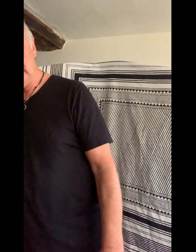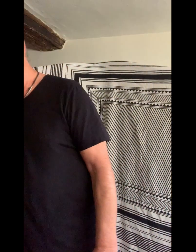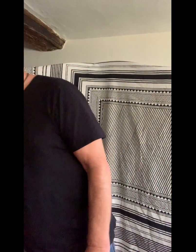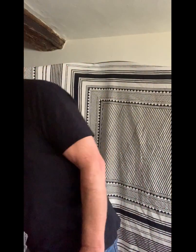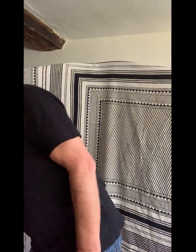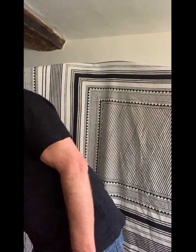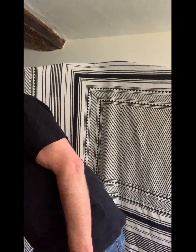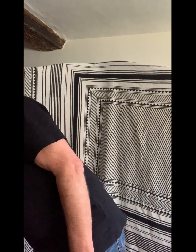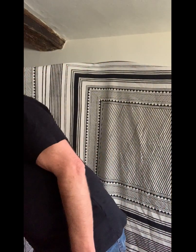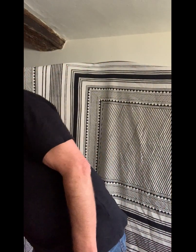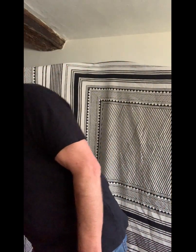parts.